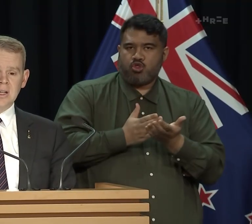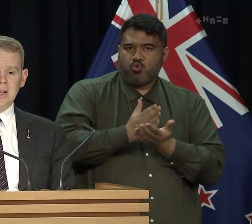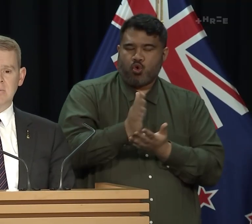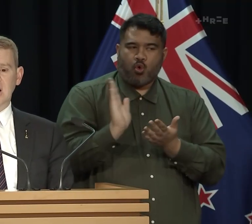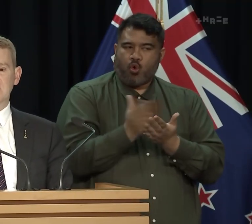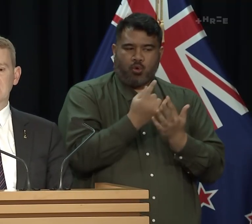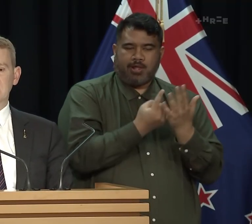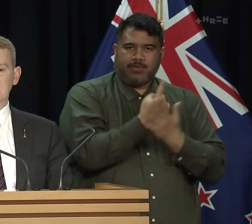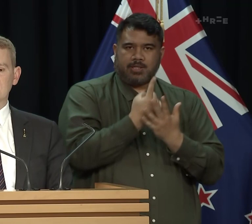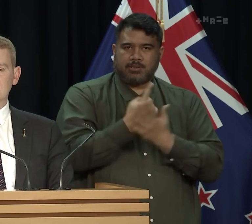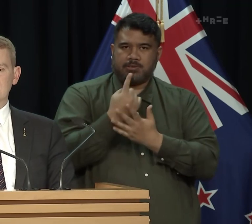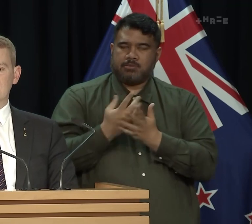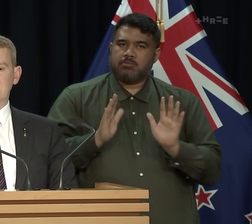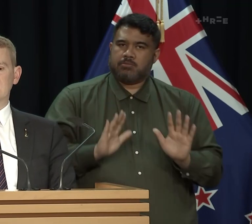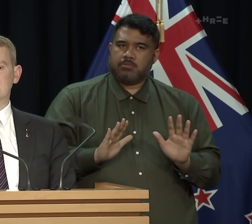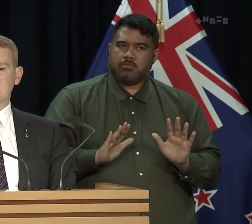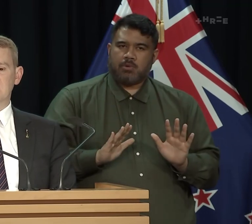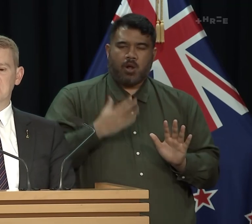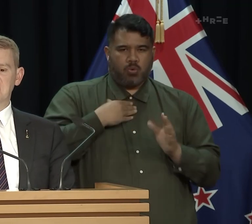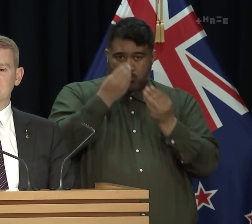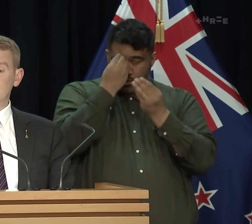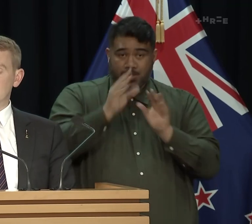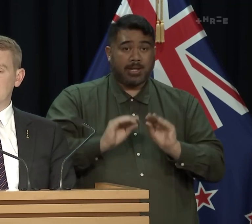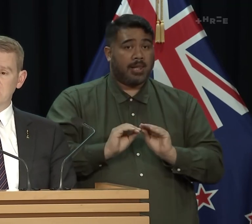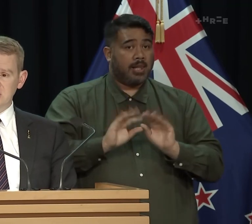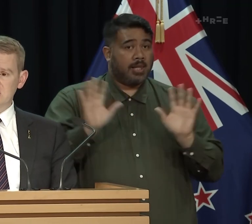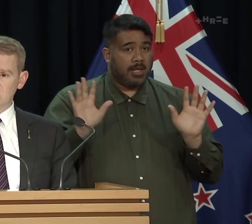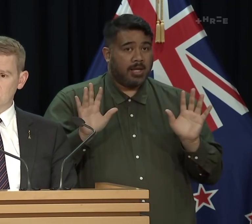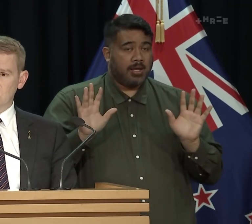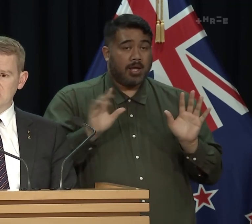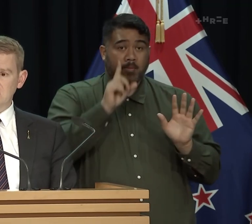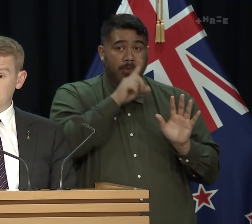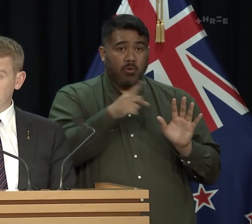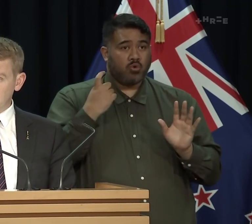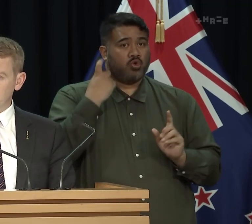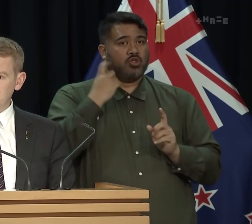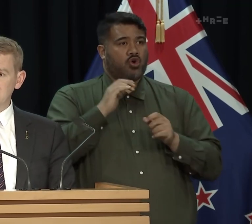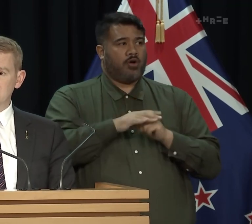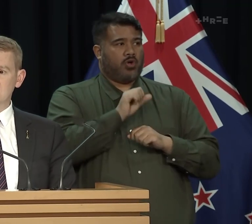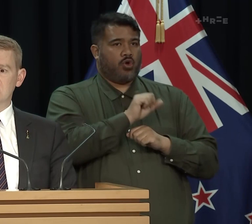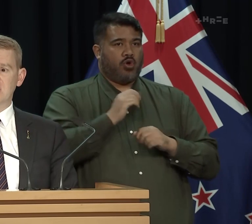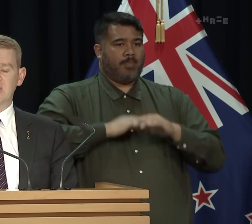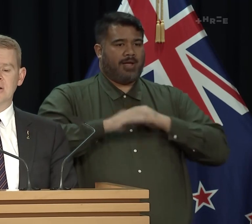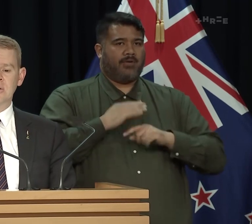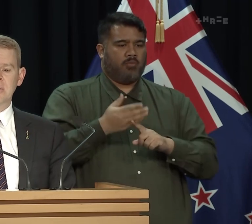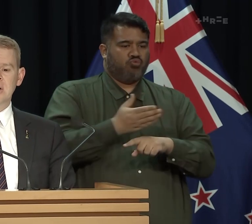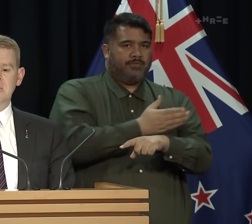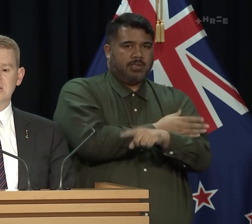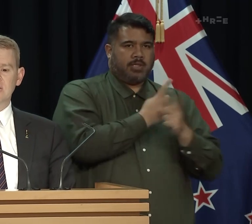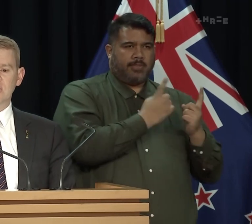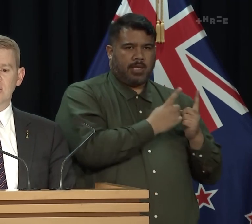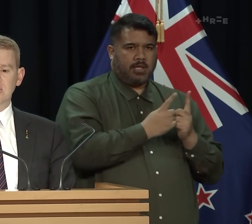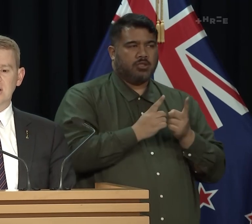want to be clear that the issues around, concerns around her ministerial conduct, you know, previous issues around her